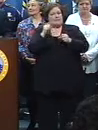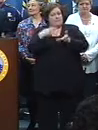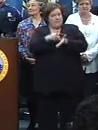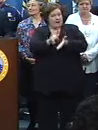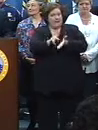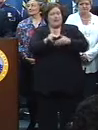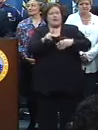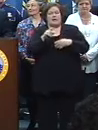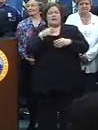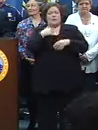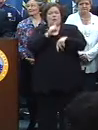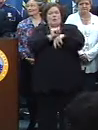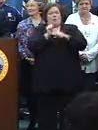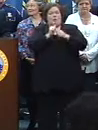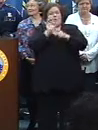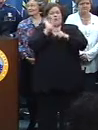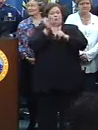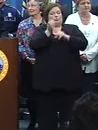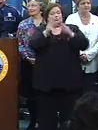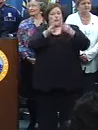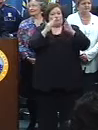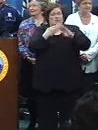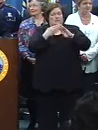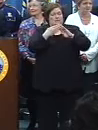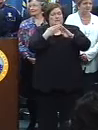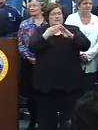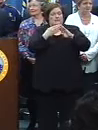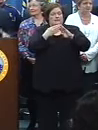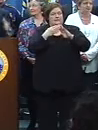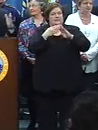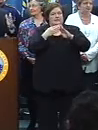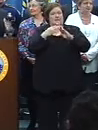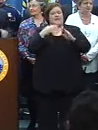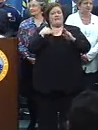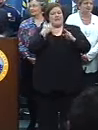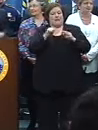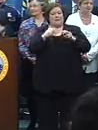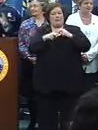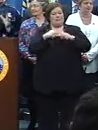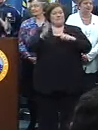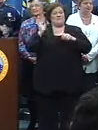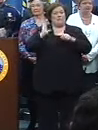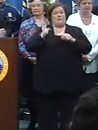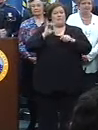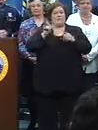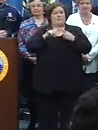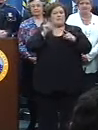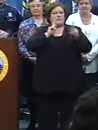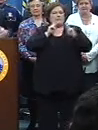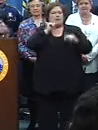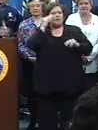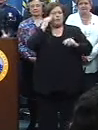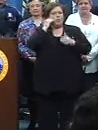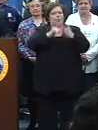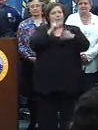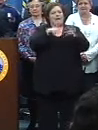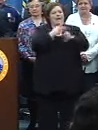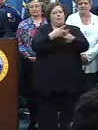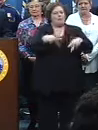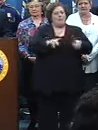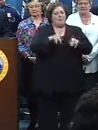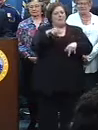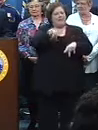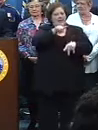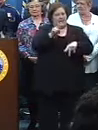And, of course, we worked with the cultural community, again, to avoid the hiccups that we had in past Mardi Gras when people didn't know what kind of permits they